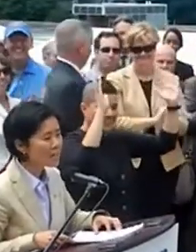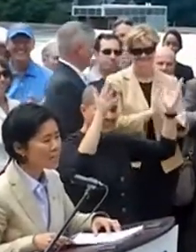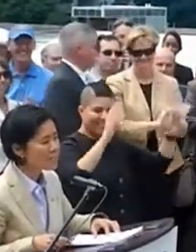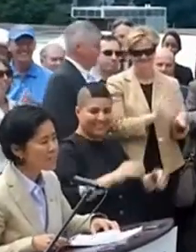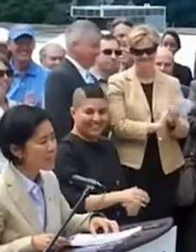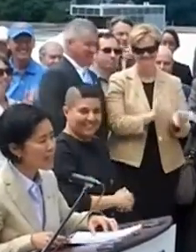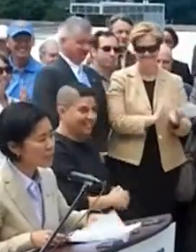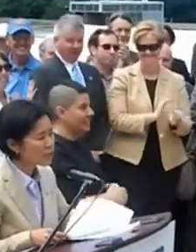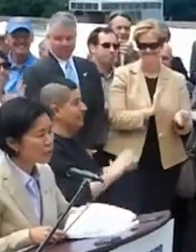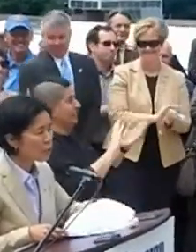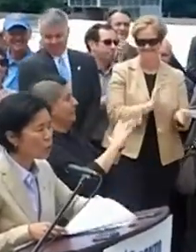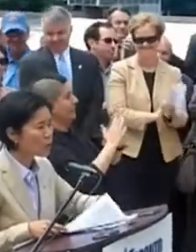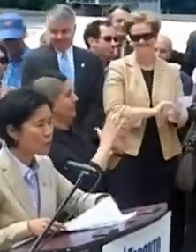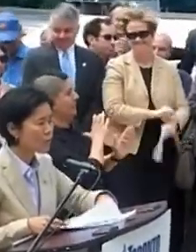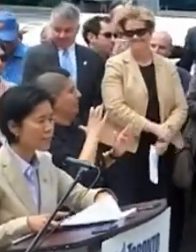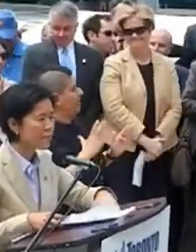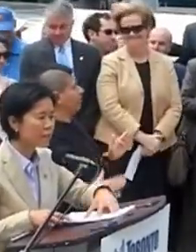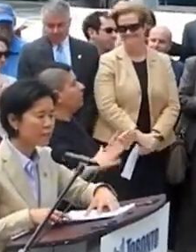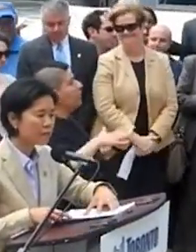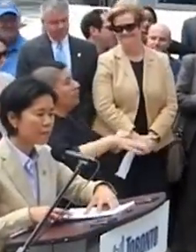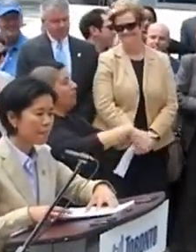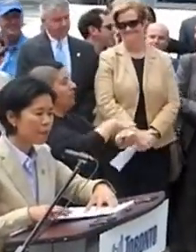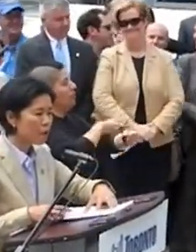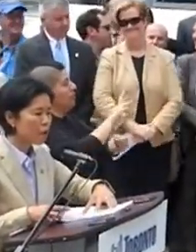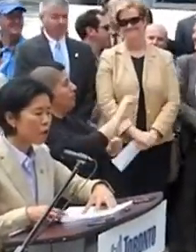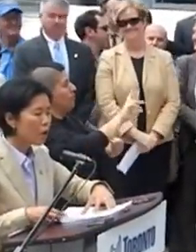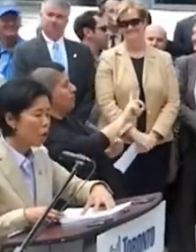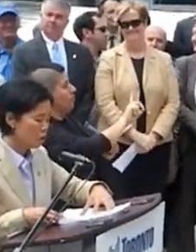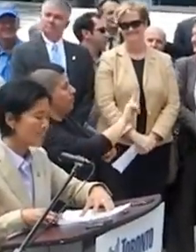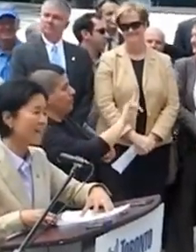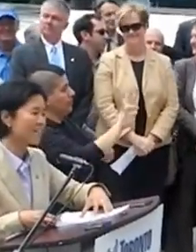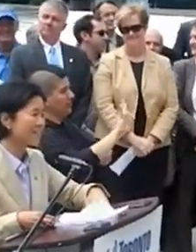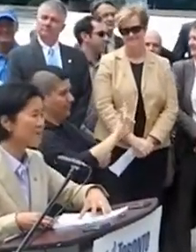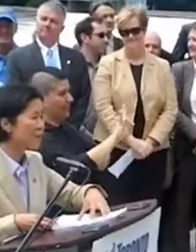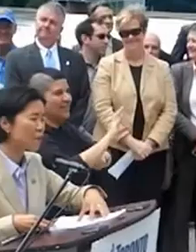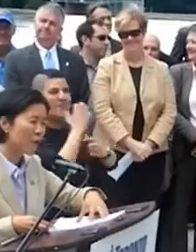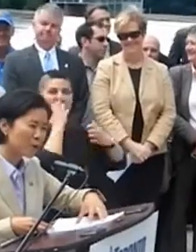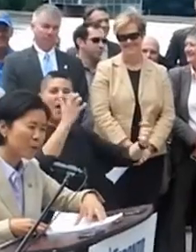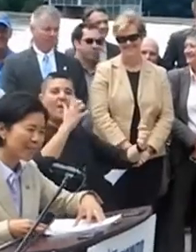As the City Councilor for War 27, home